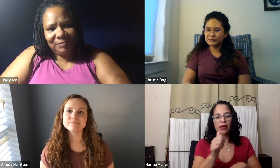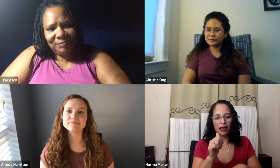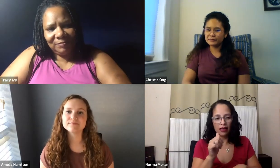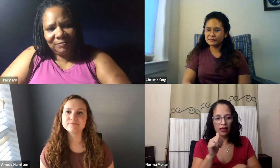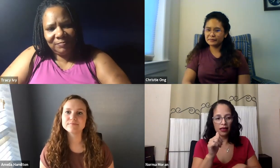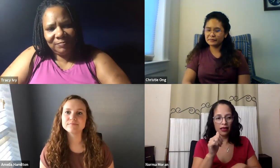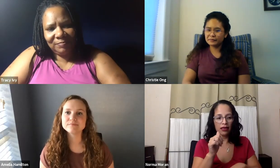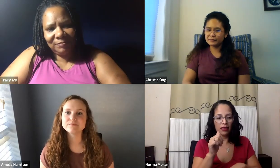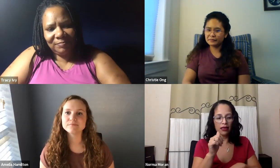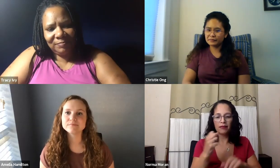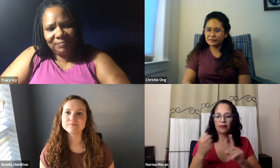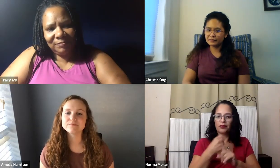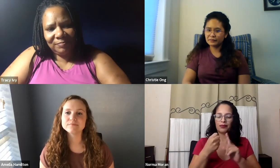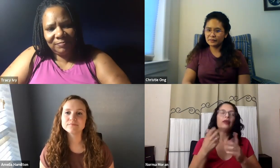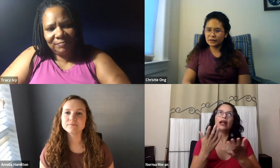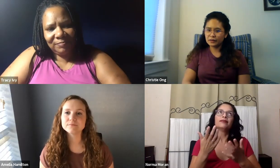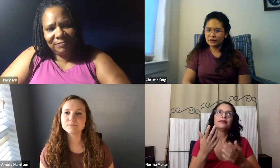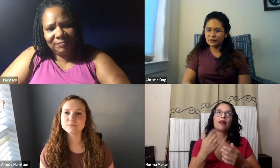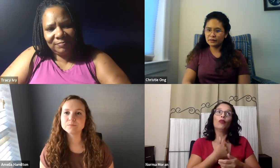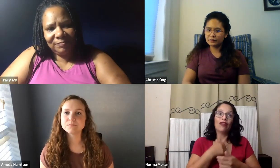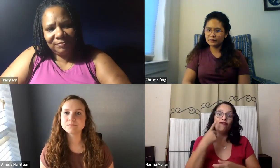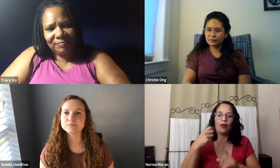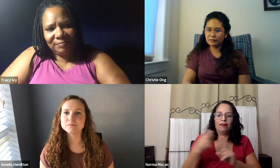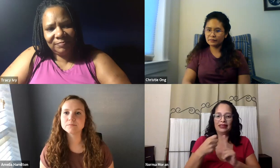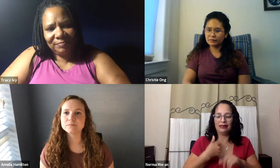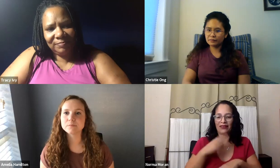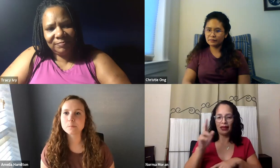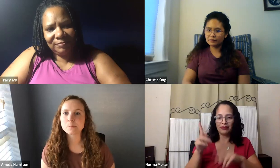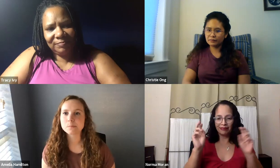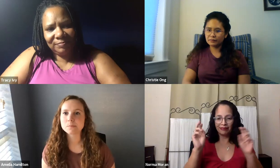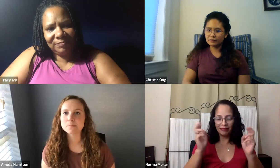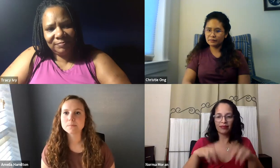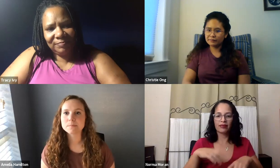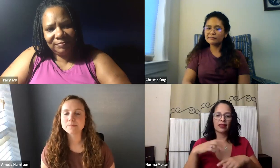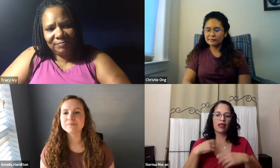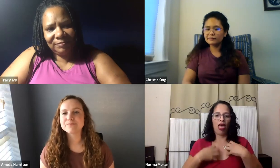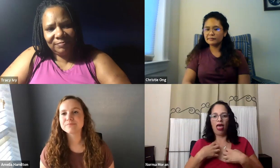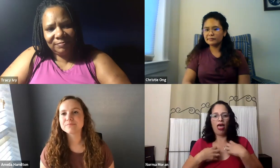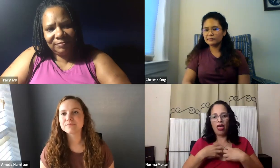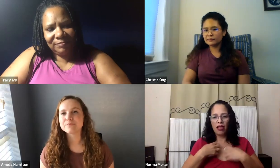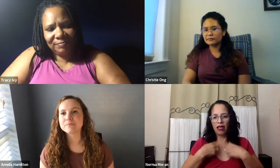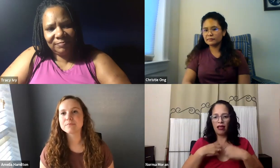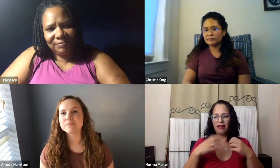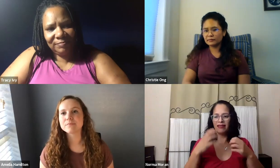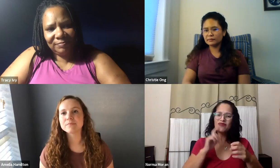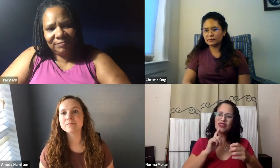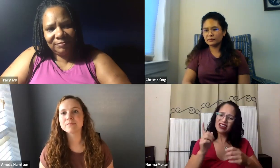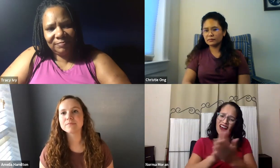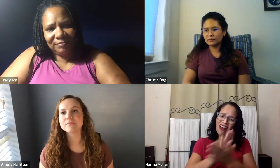And Norma's saying, for me, I definitely regret beating myself up. I was